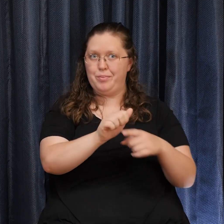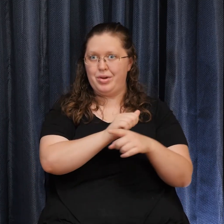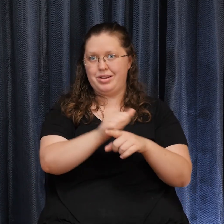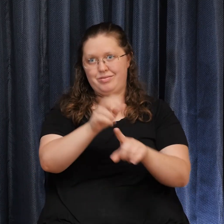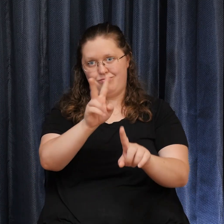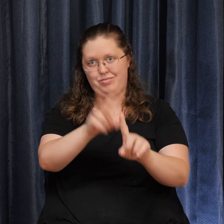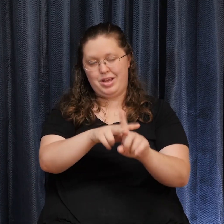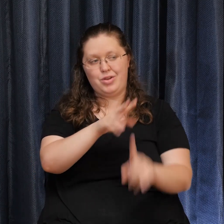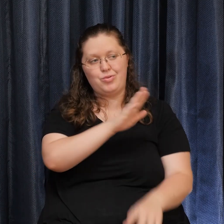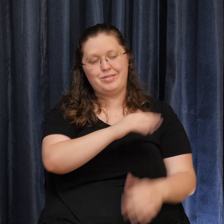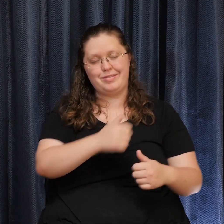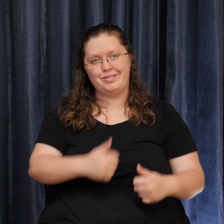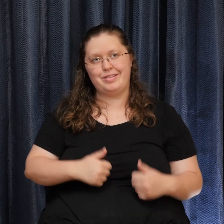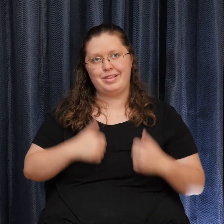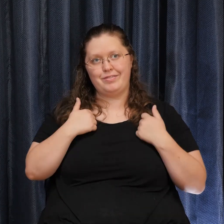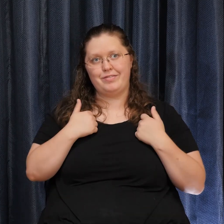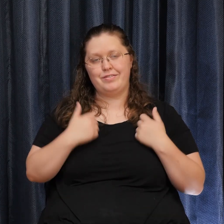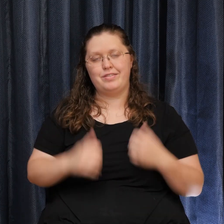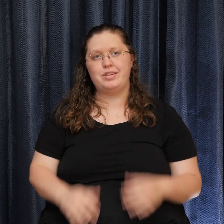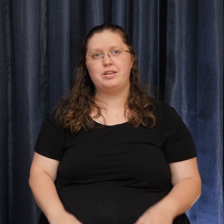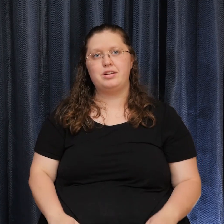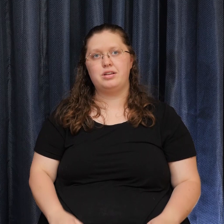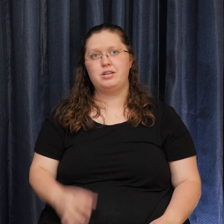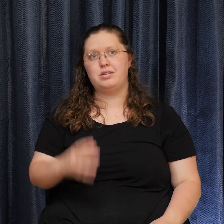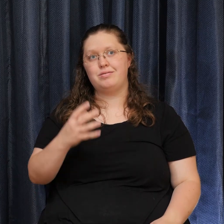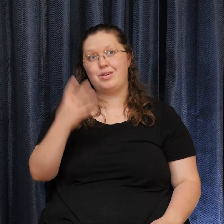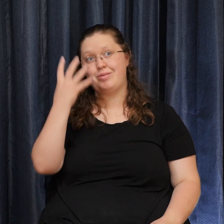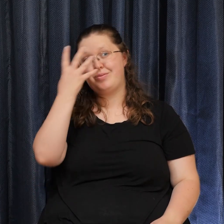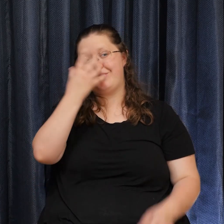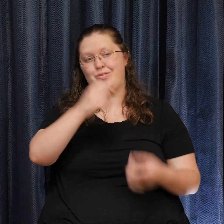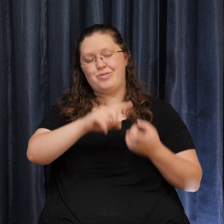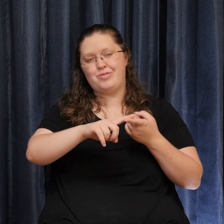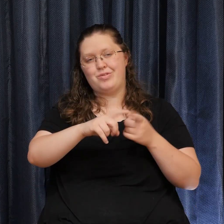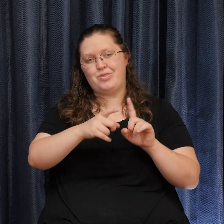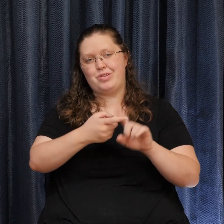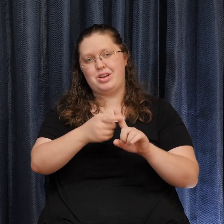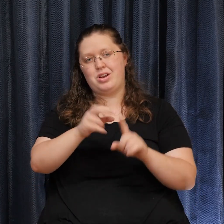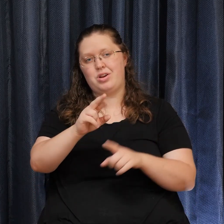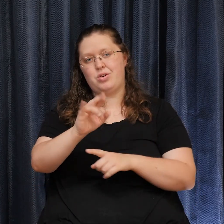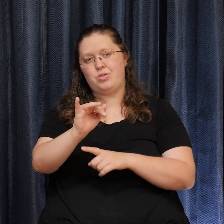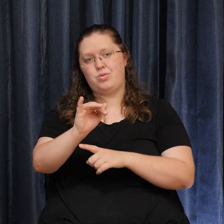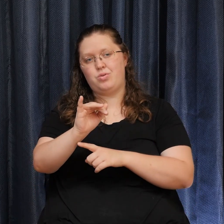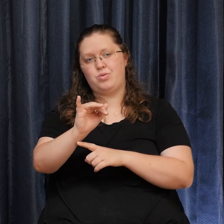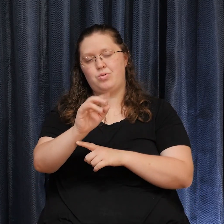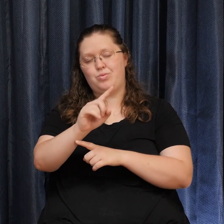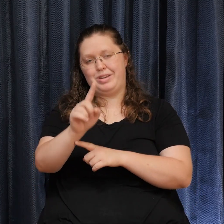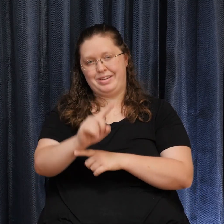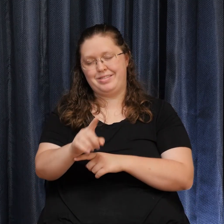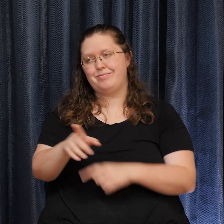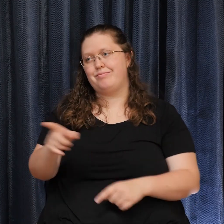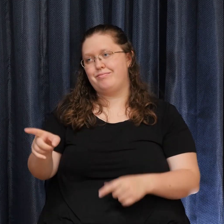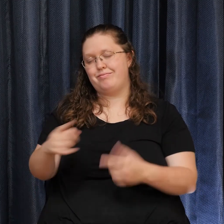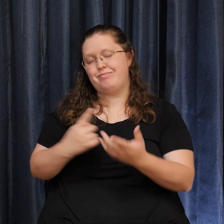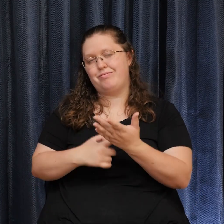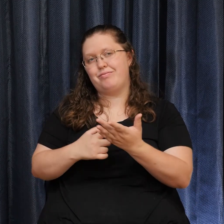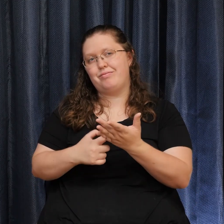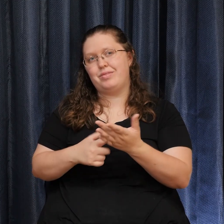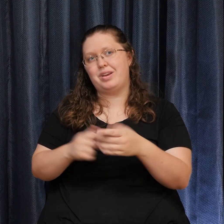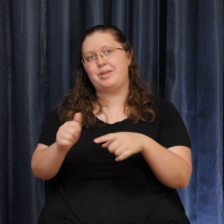Our beautiful friend Ruiz talks about A practice That allows us To deepen